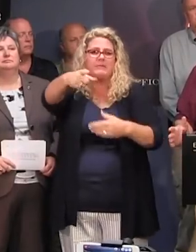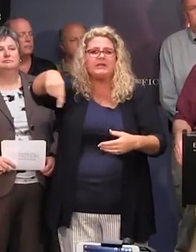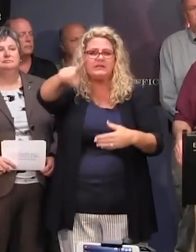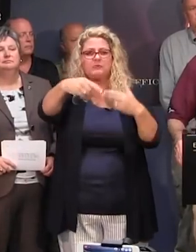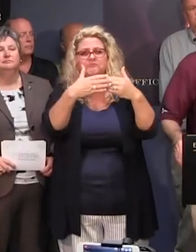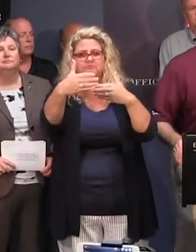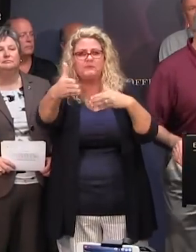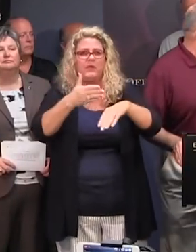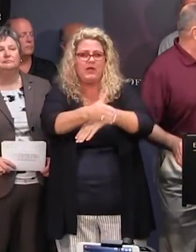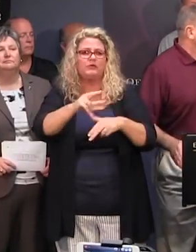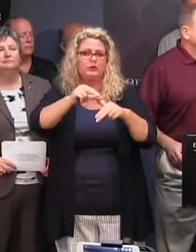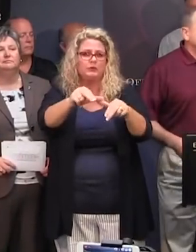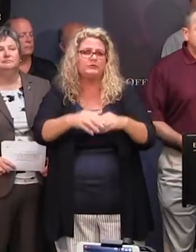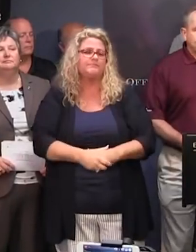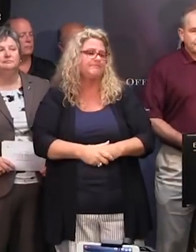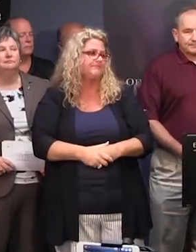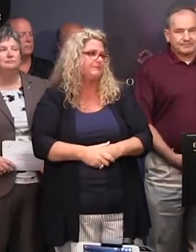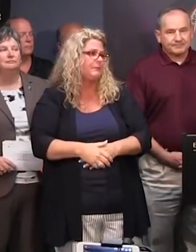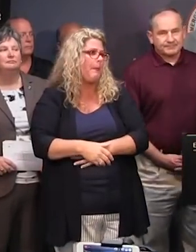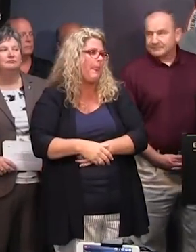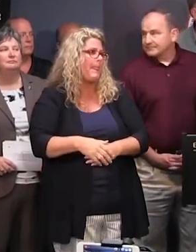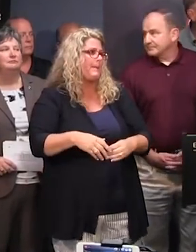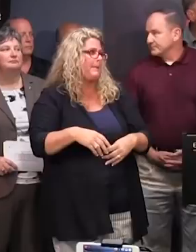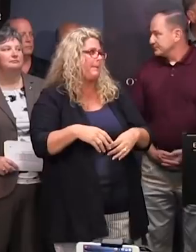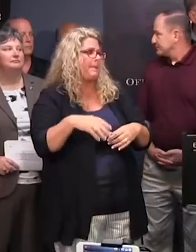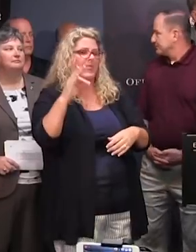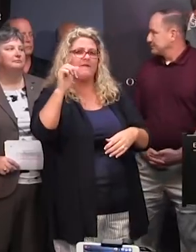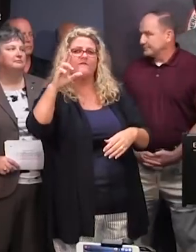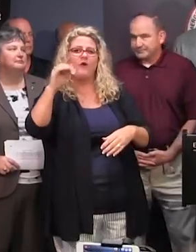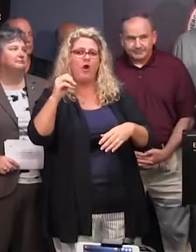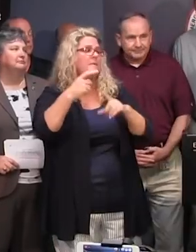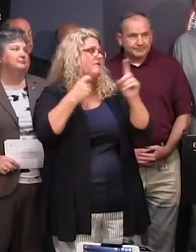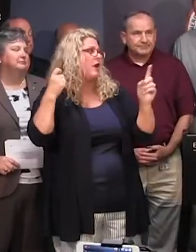Subject to your question, sir. Thank you. Ray Farmer, Department of Insurance.